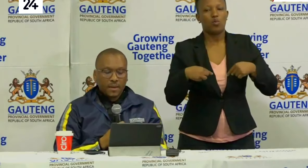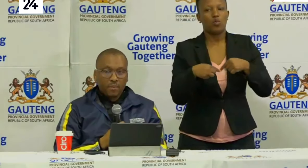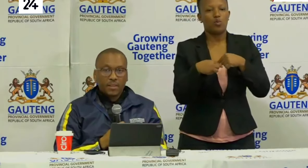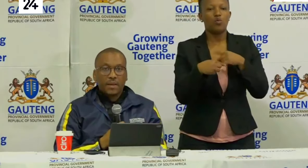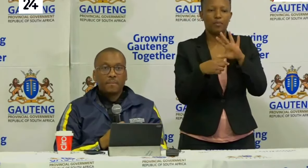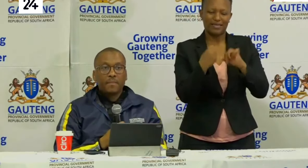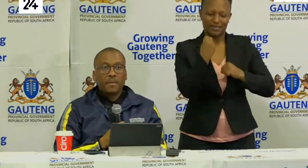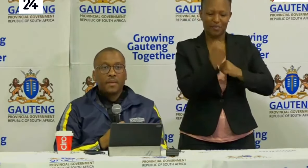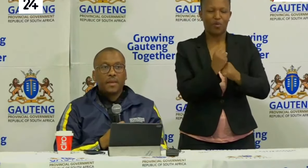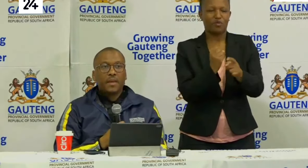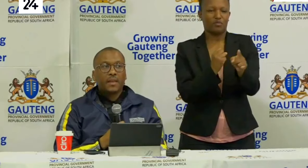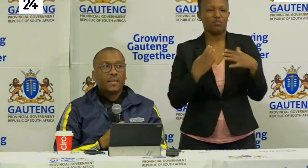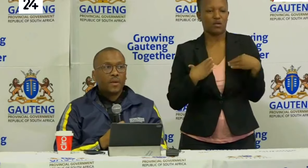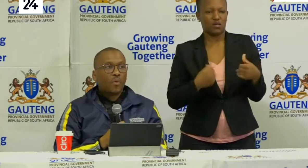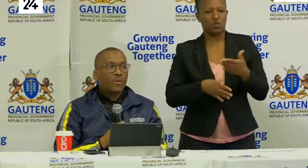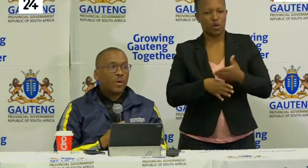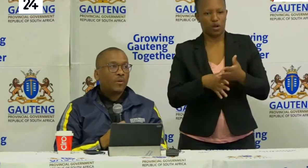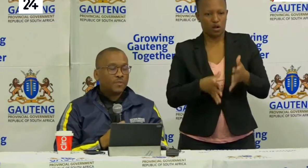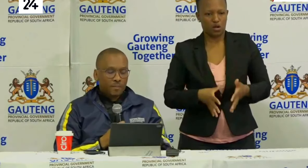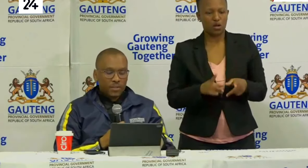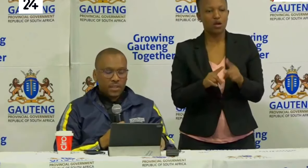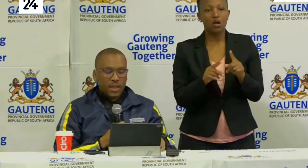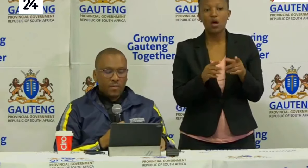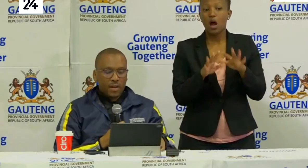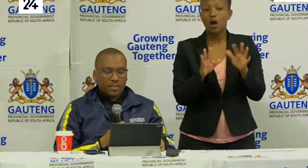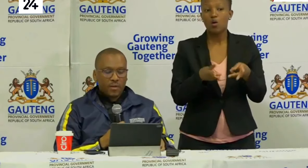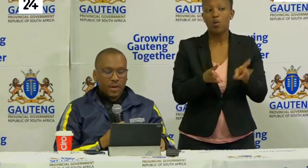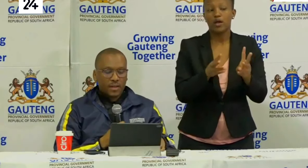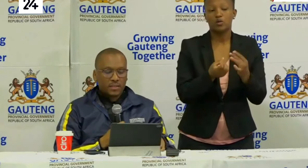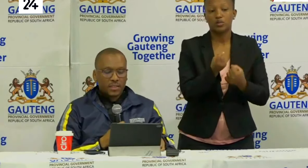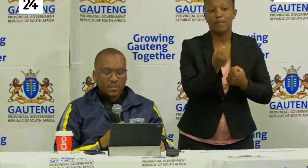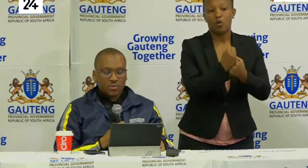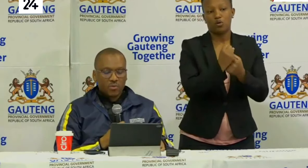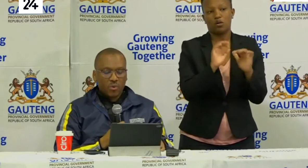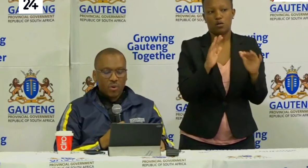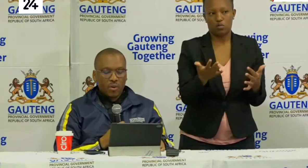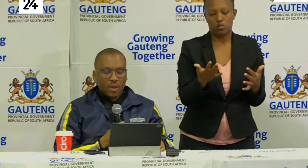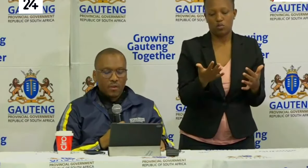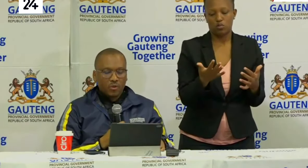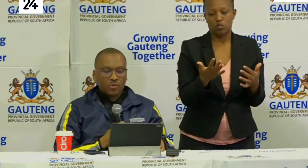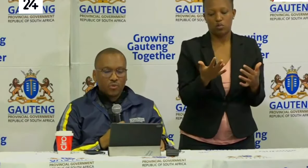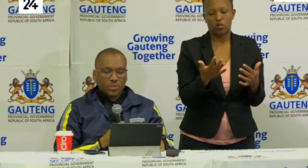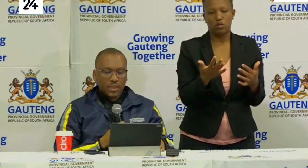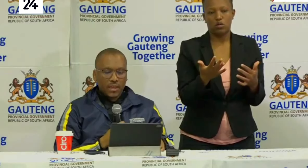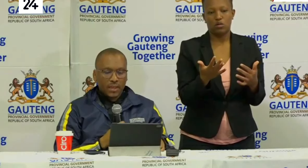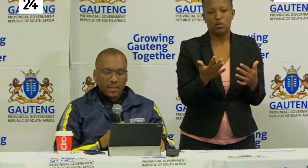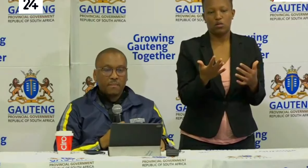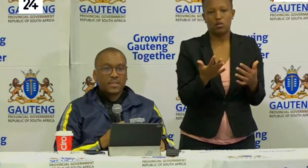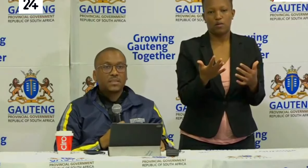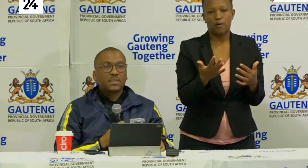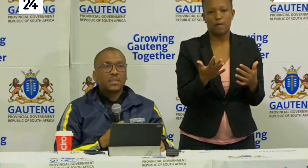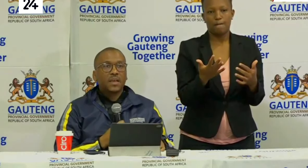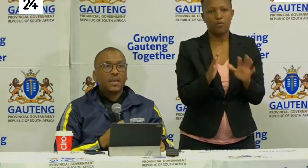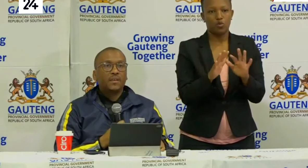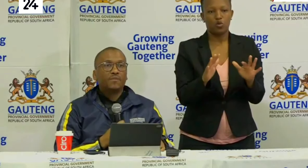support them and I think one way of supporting our healthcare workers is just to not use the